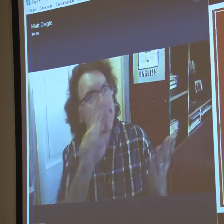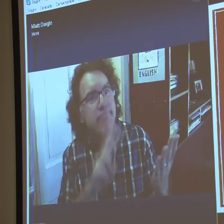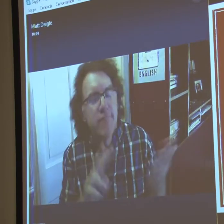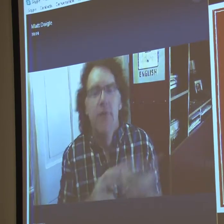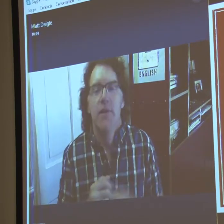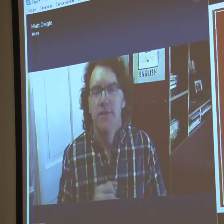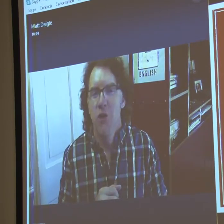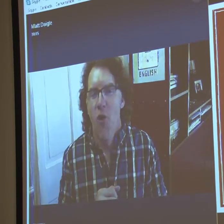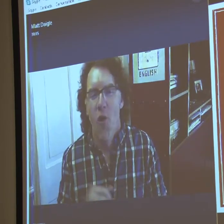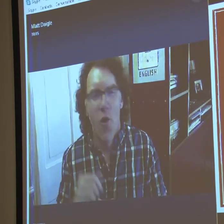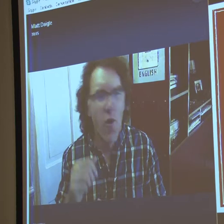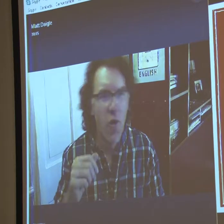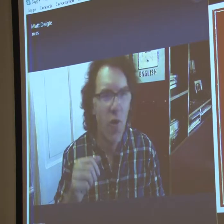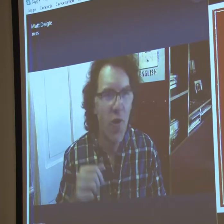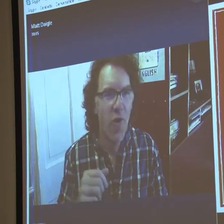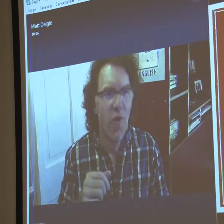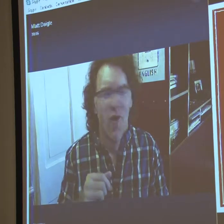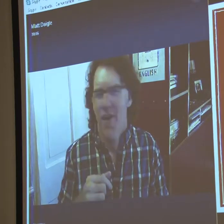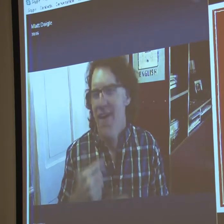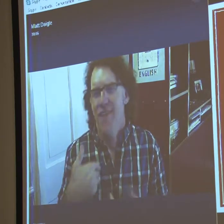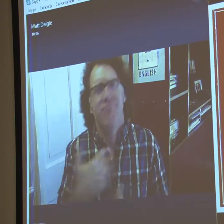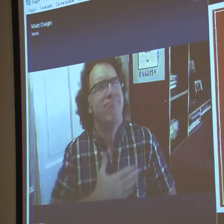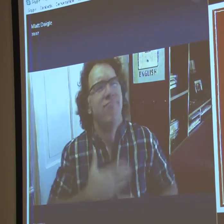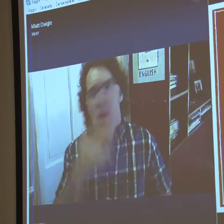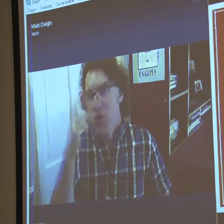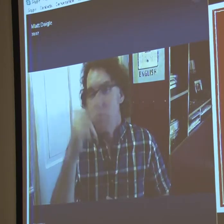comics. The daily comics and the Sunday comics.